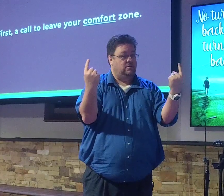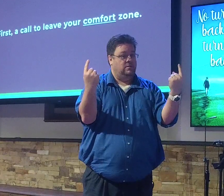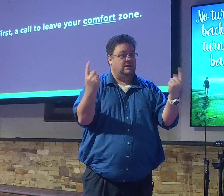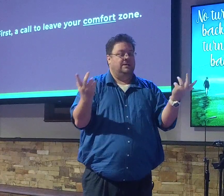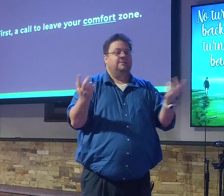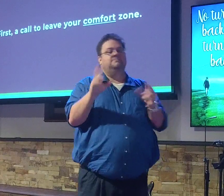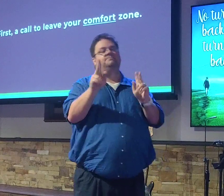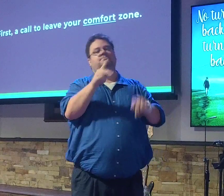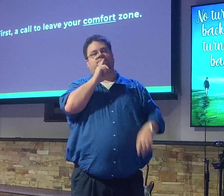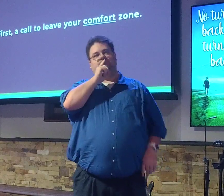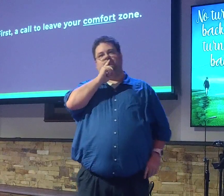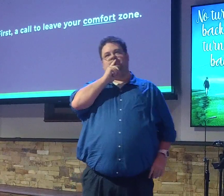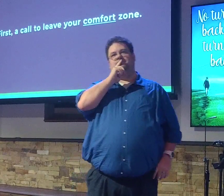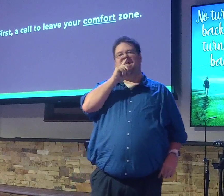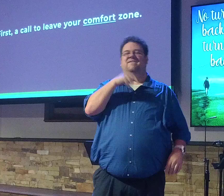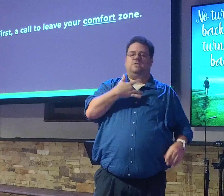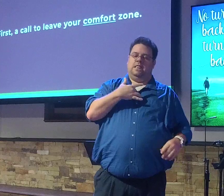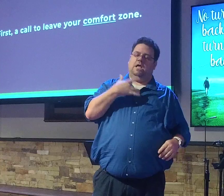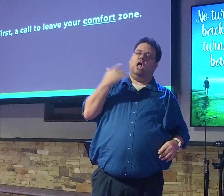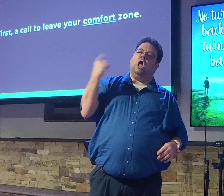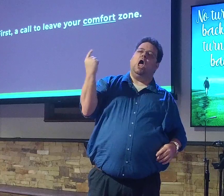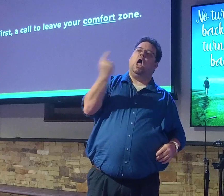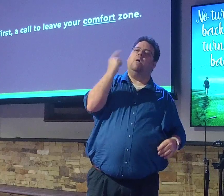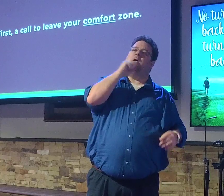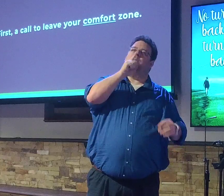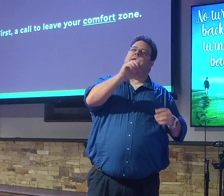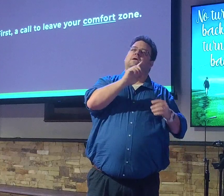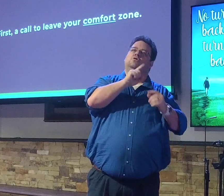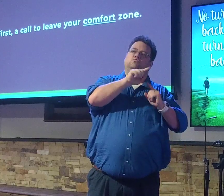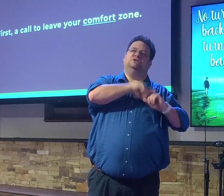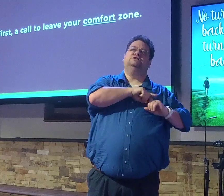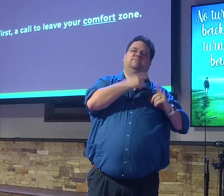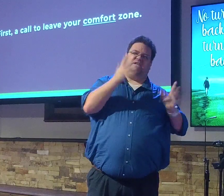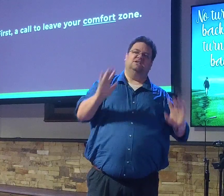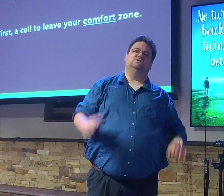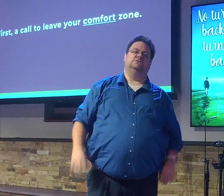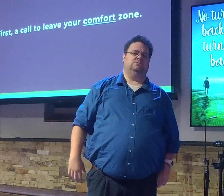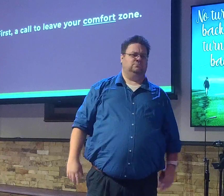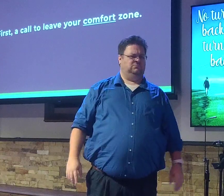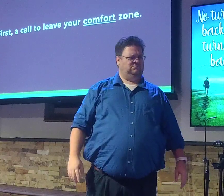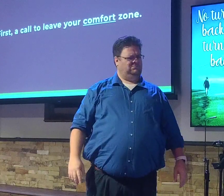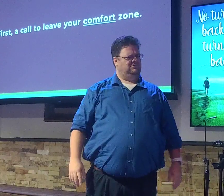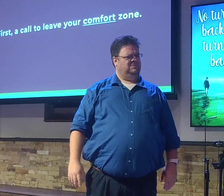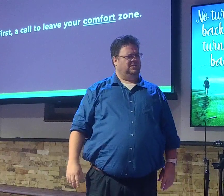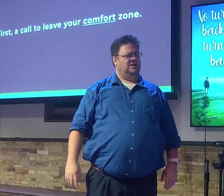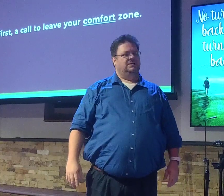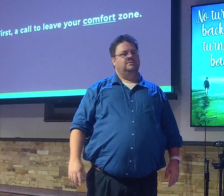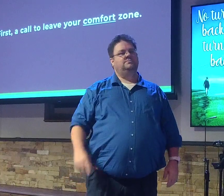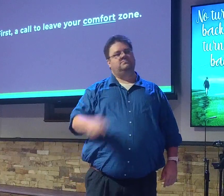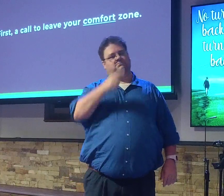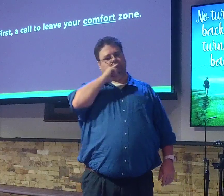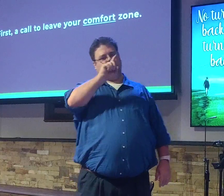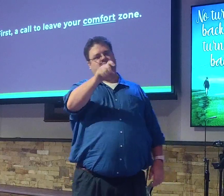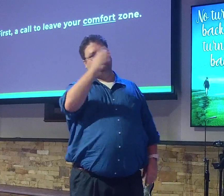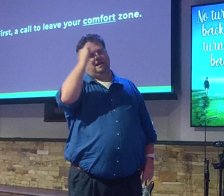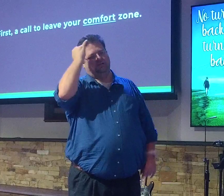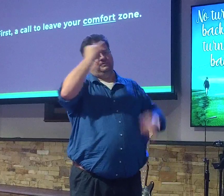I feel like I've always been a Christian. Can you imagine if I said to you, you know what? I've always been